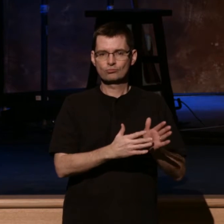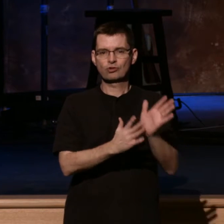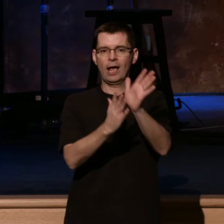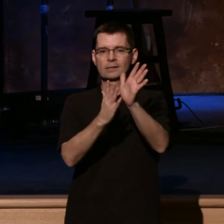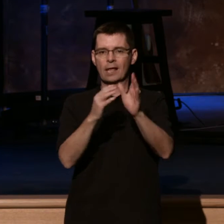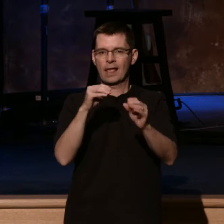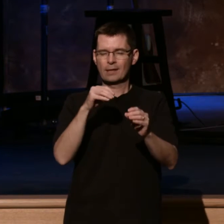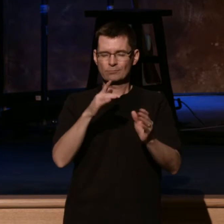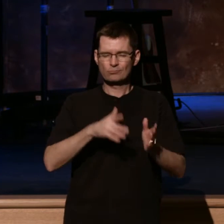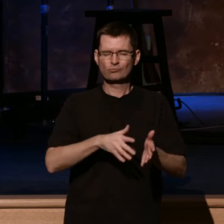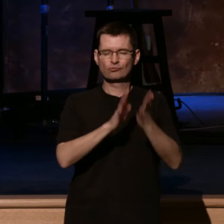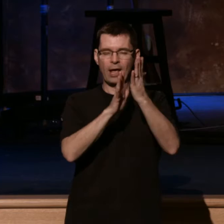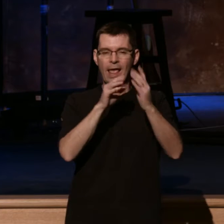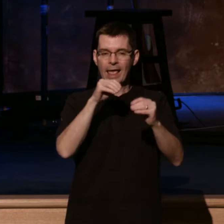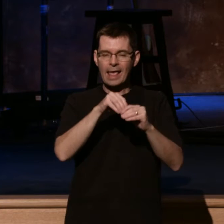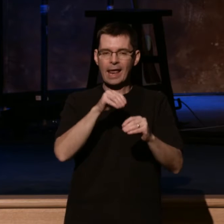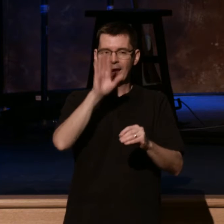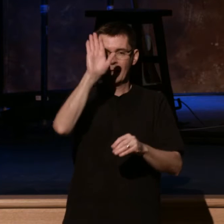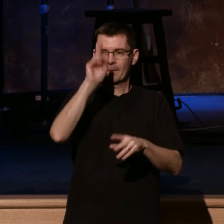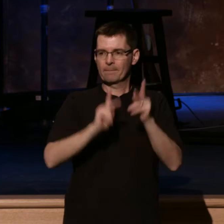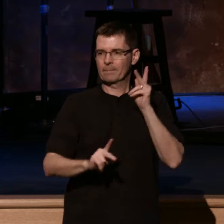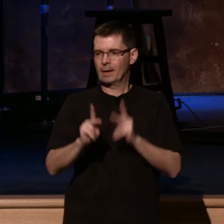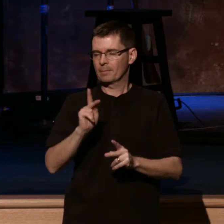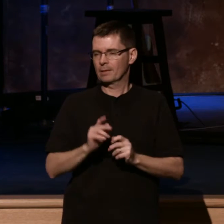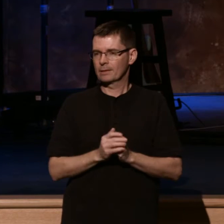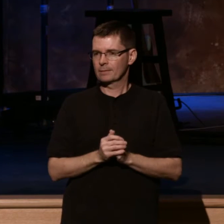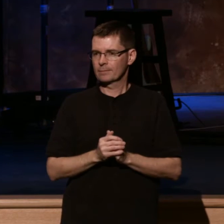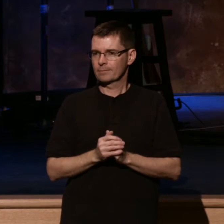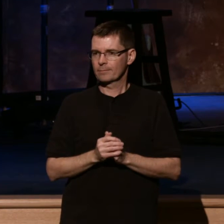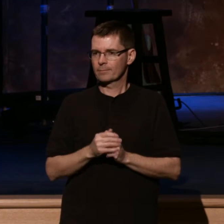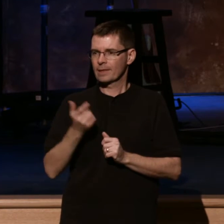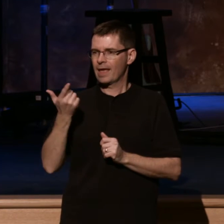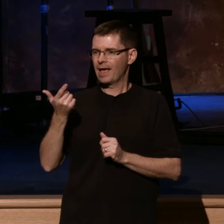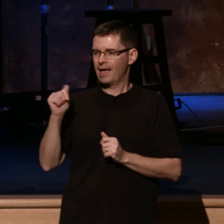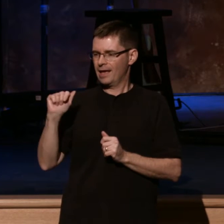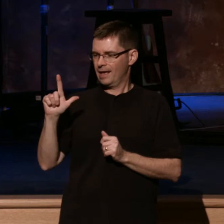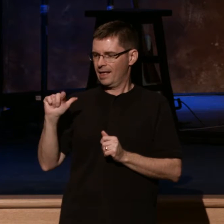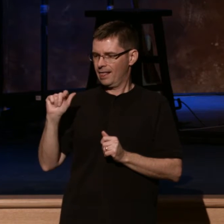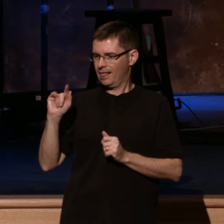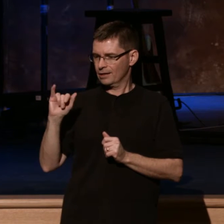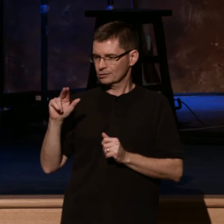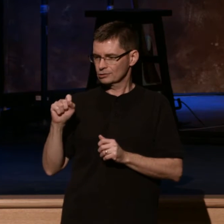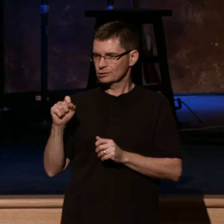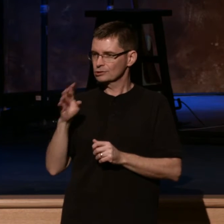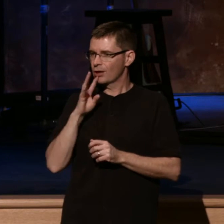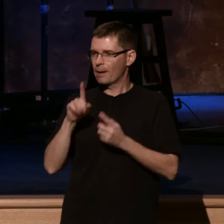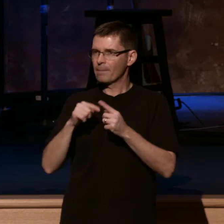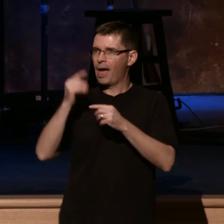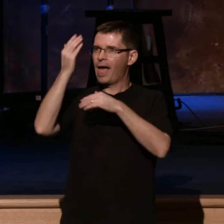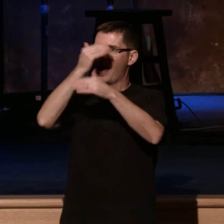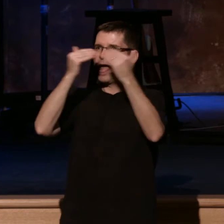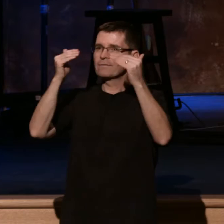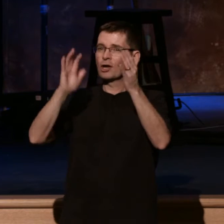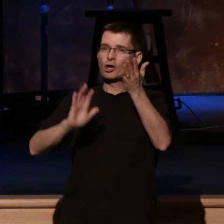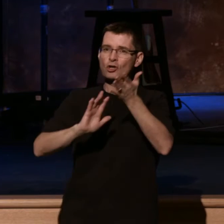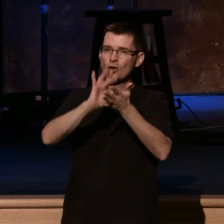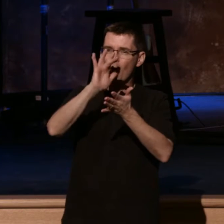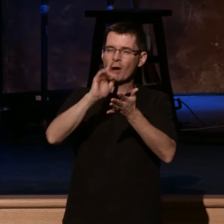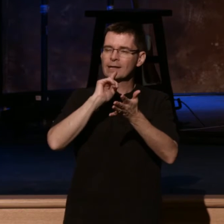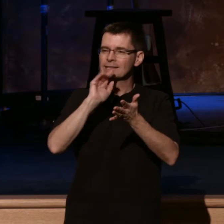That's why the passage from Colossians talked about heaven being glory. Why? Because glory is Jesus. It's Jesus in his fullness. The fullness